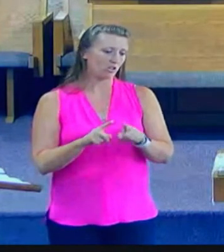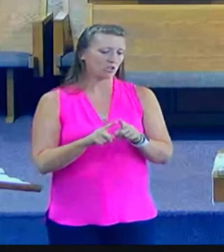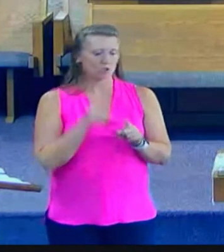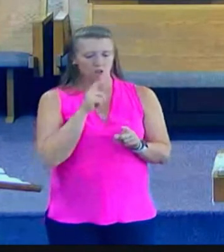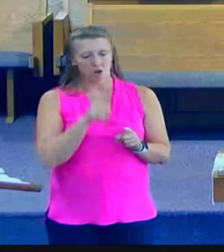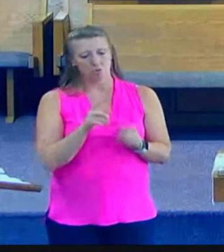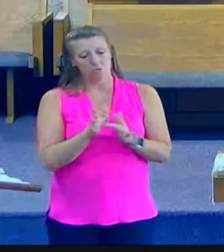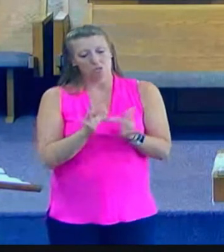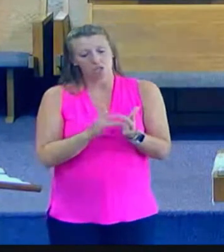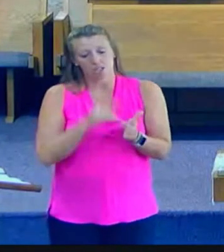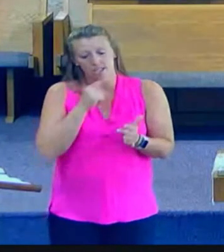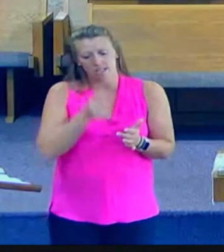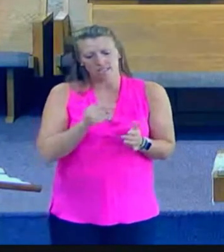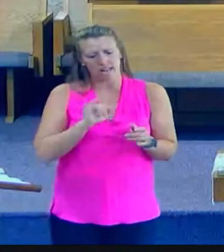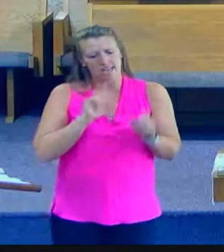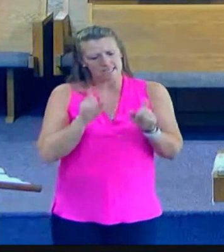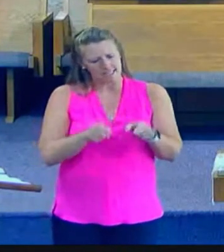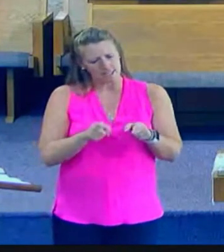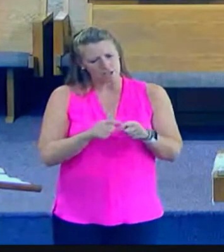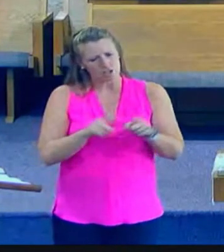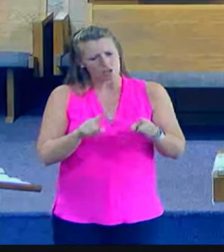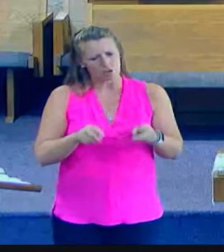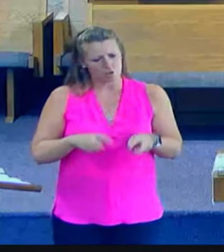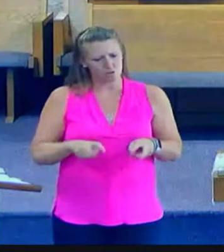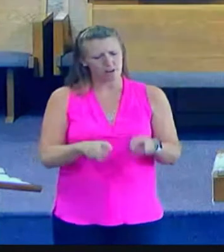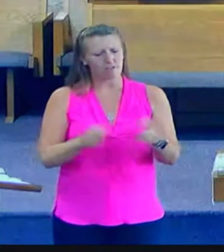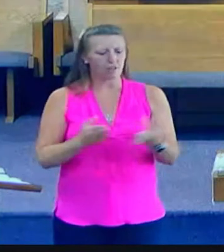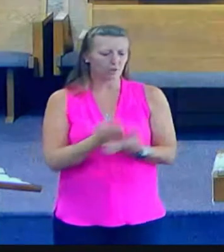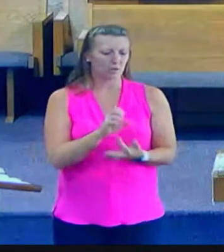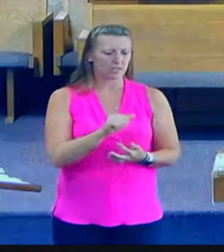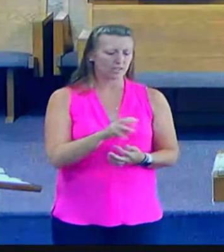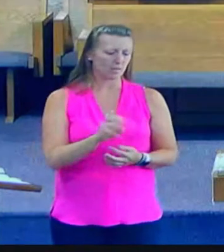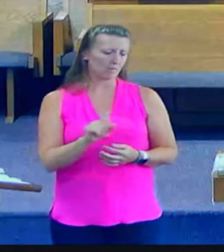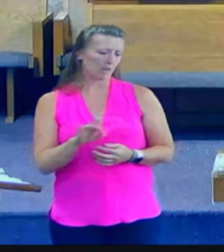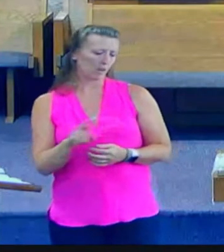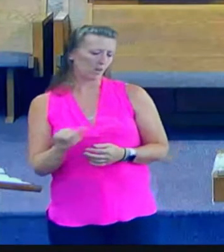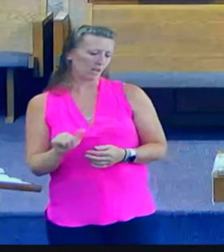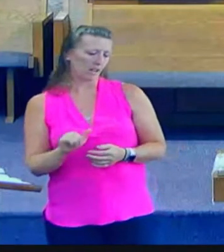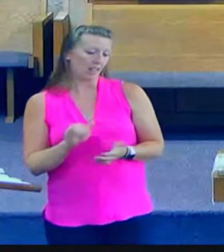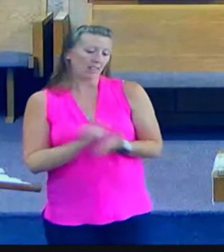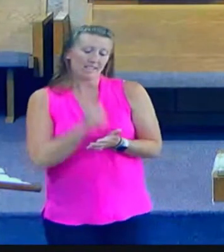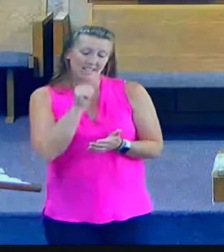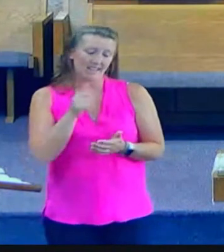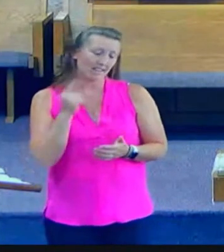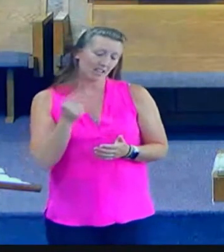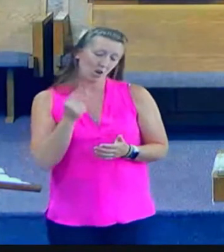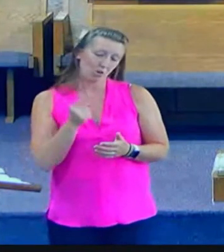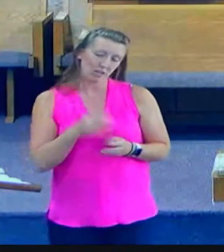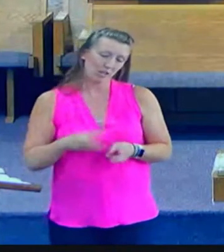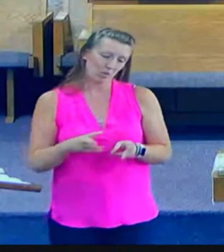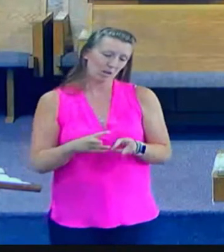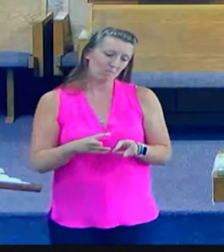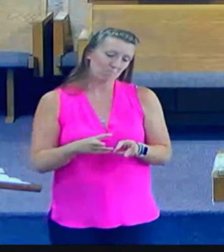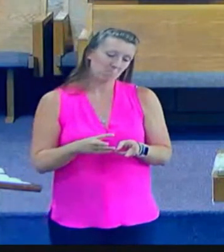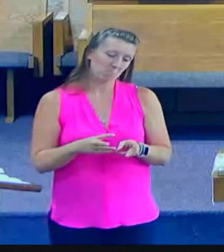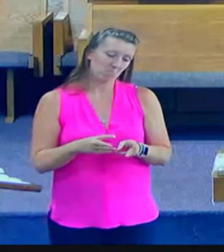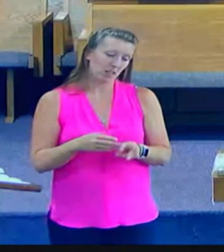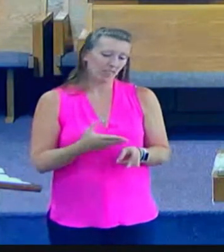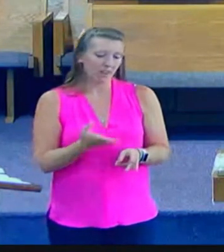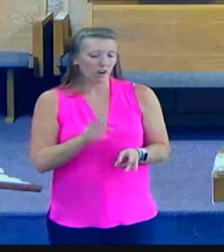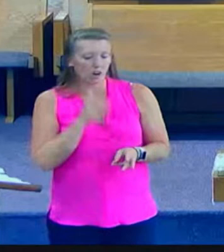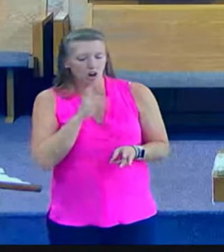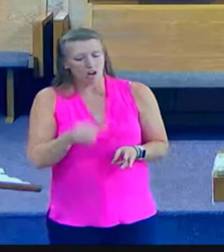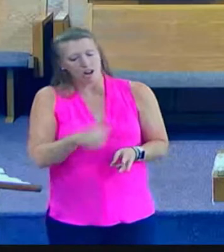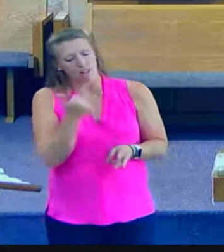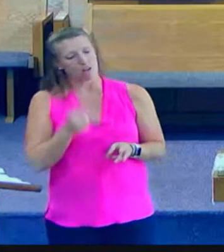Jesus said, I need to go through Samaria. What he's saying is that isn't the only route. There are other routes. But what